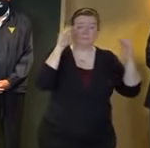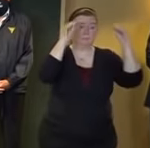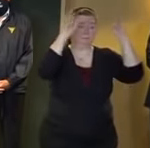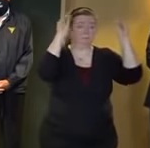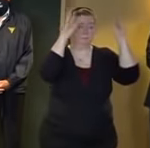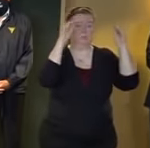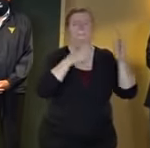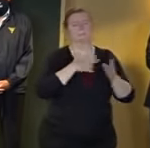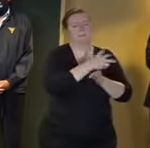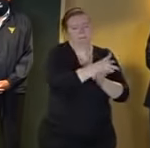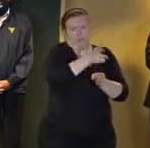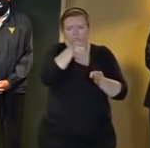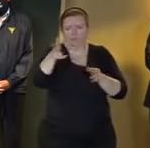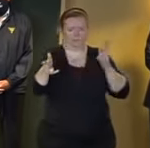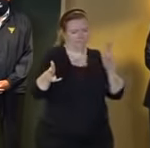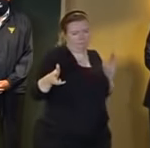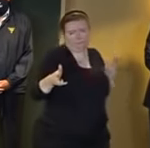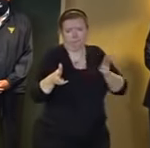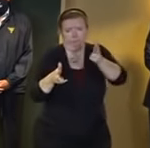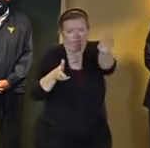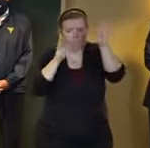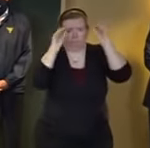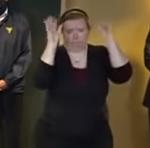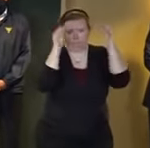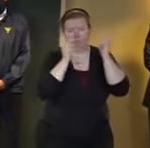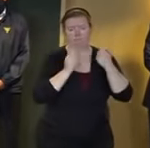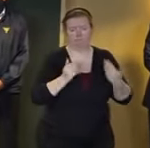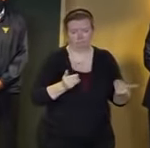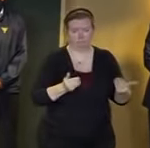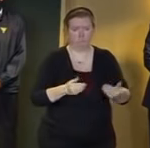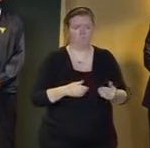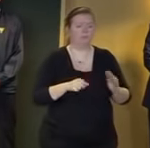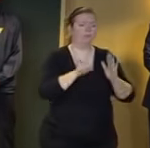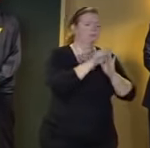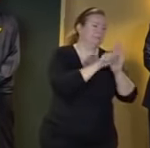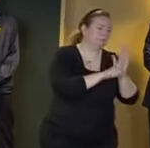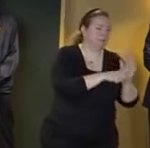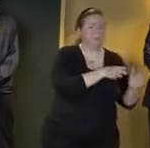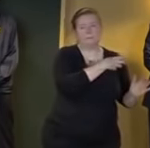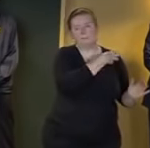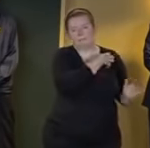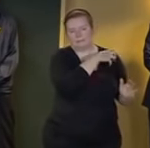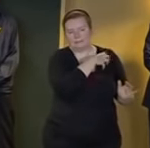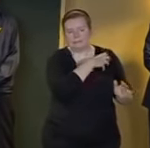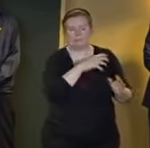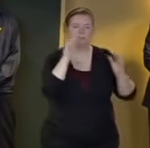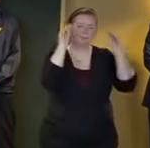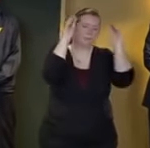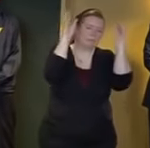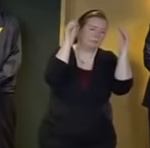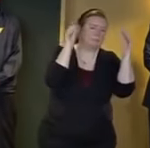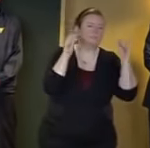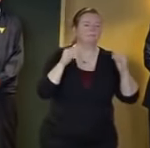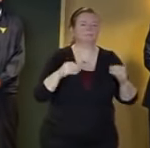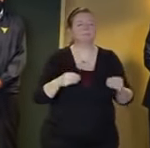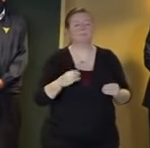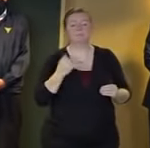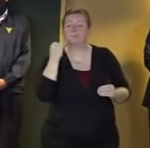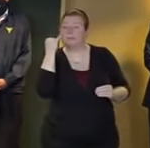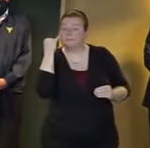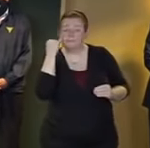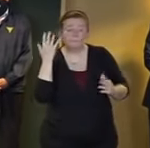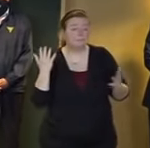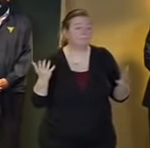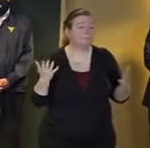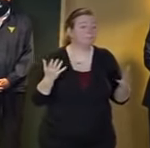patrols our partners with the new jersey state police and any other emergency services that you see if they're aiding a car what we ask is